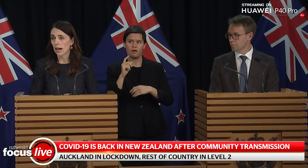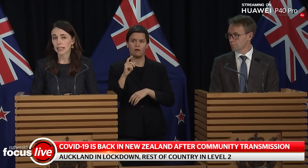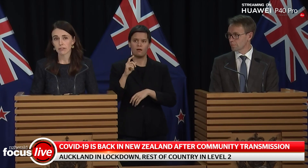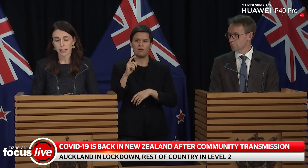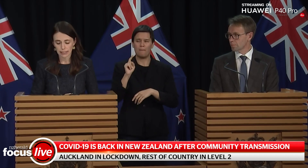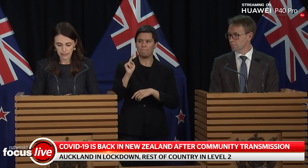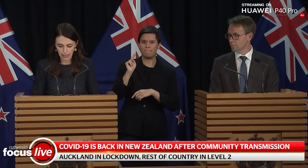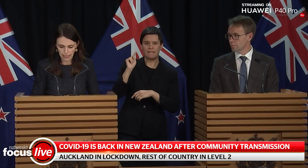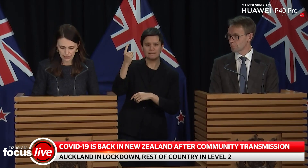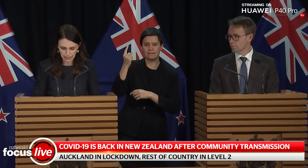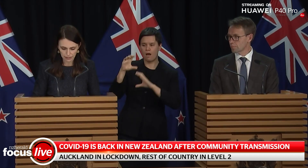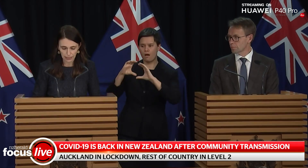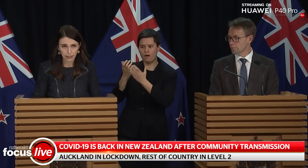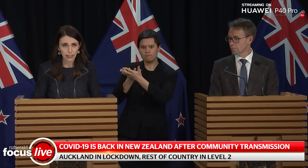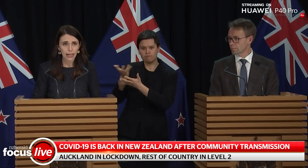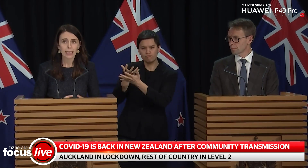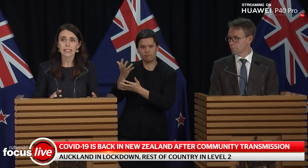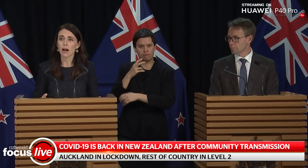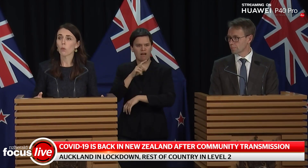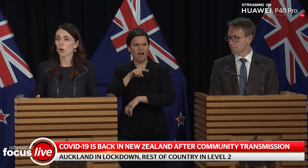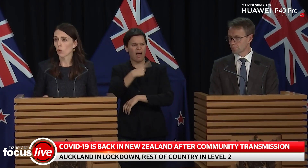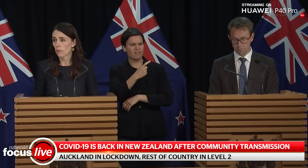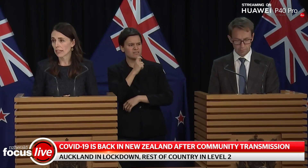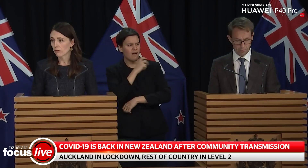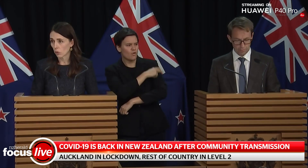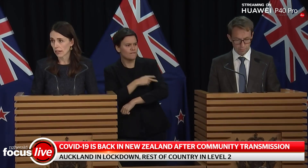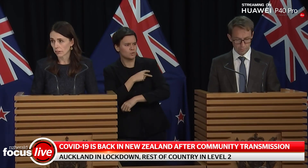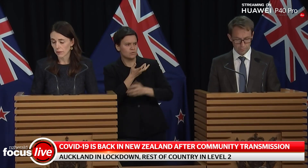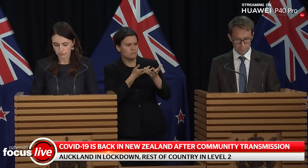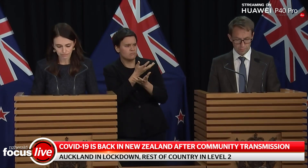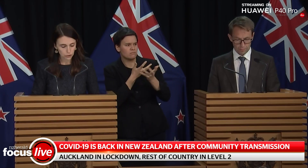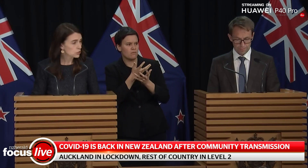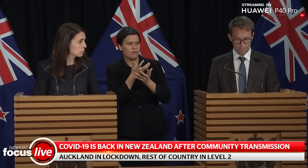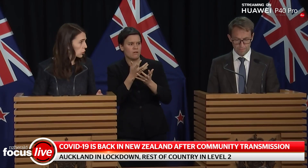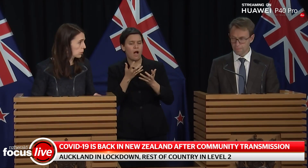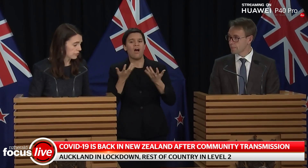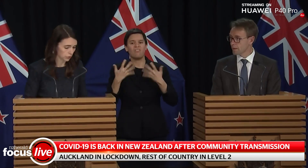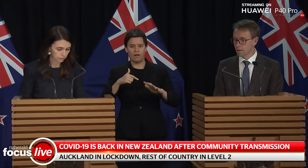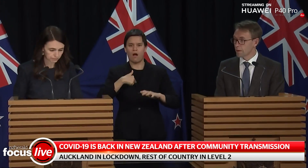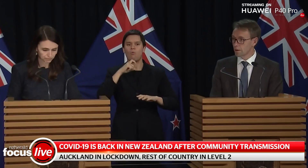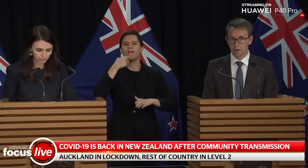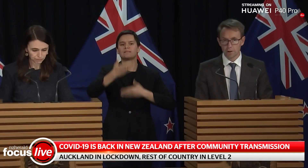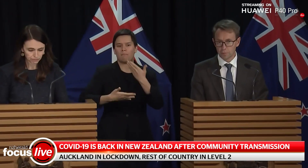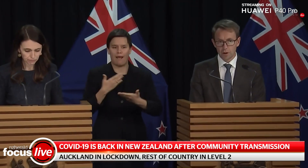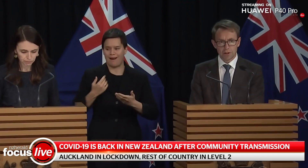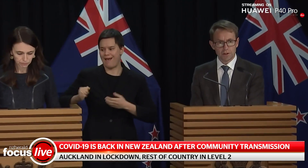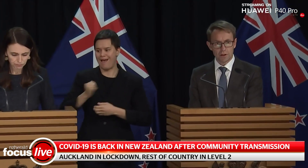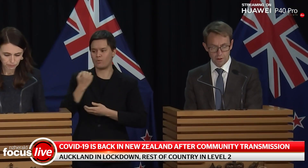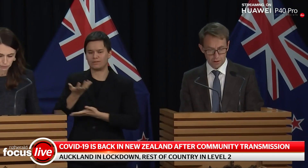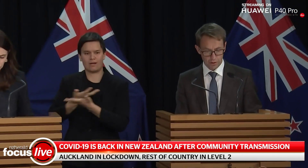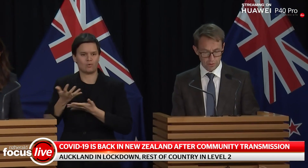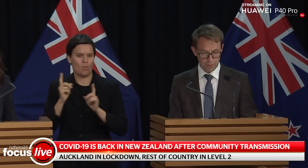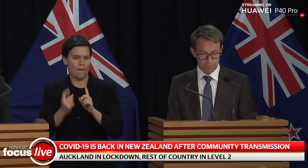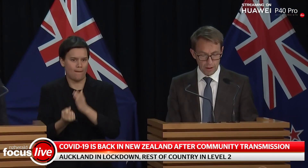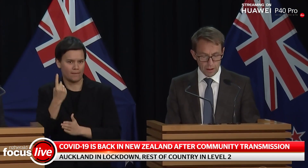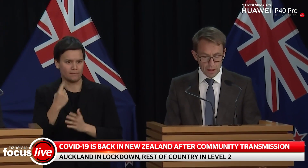convened this evening and set out what it will mean for everyone. First, Dr Bloomfield. Thank you, Prime Minister.